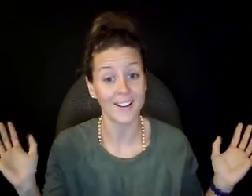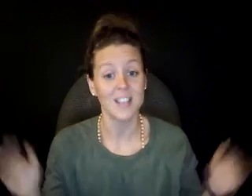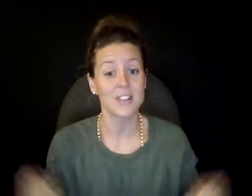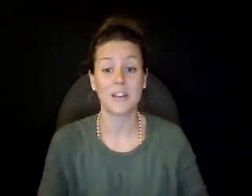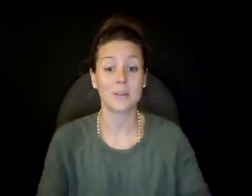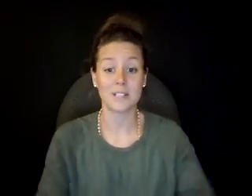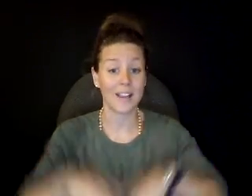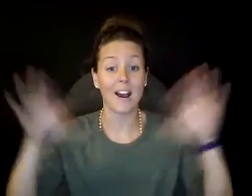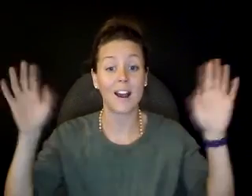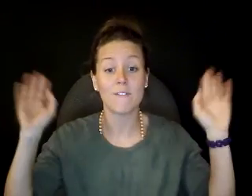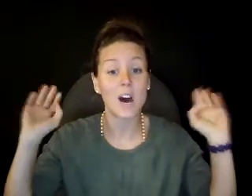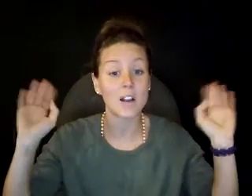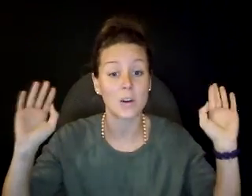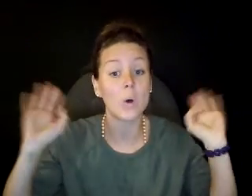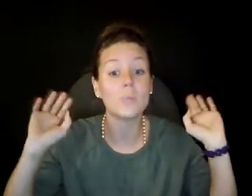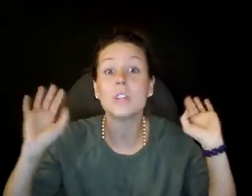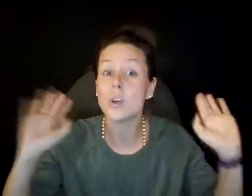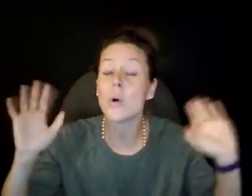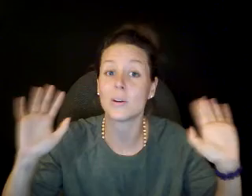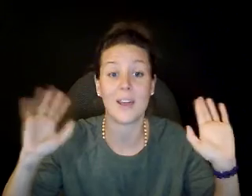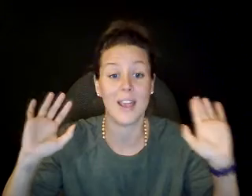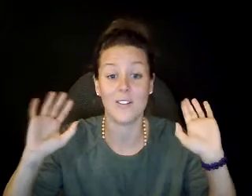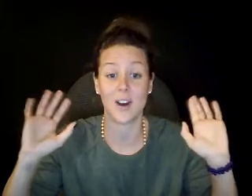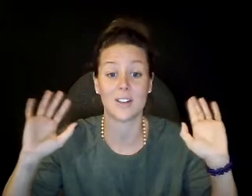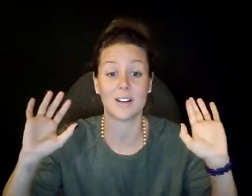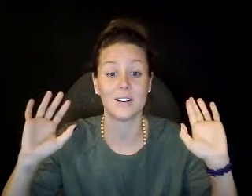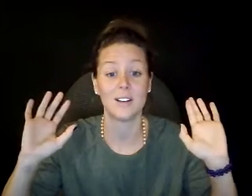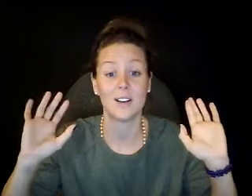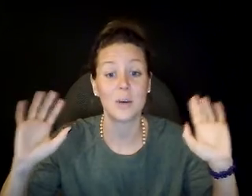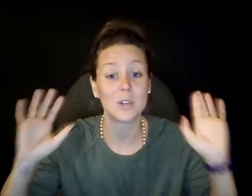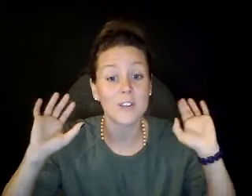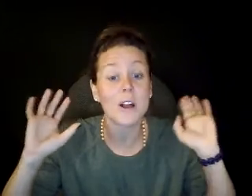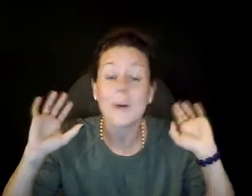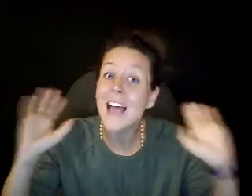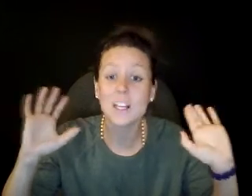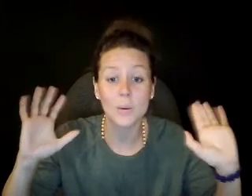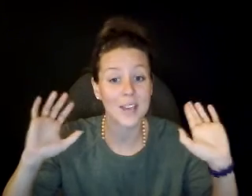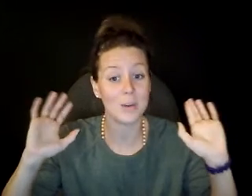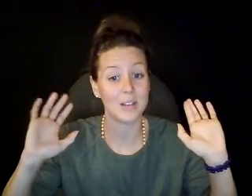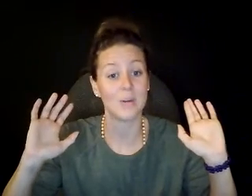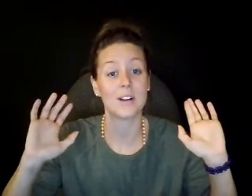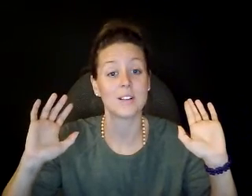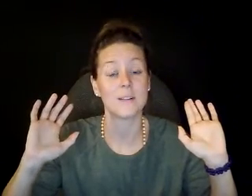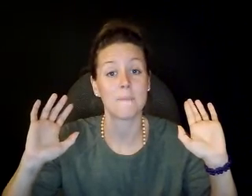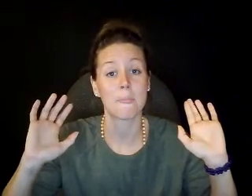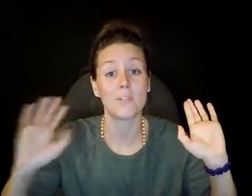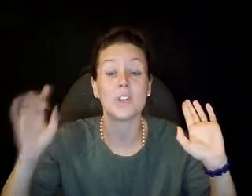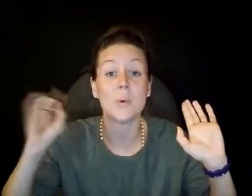So now we're saying, I follow only your way, Father. I would not follow any way but yours, for you